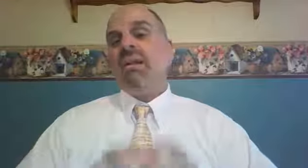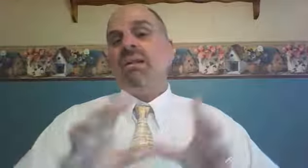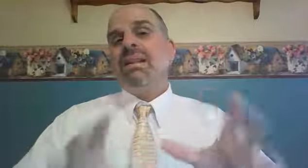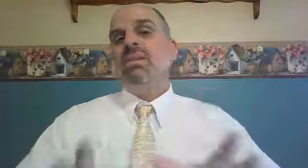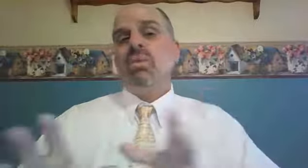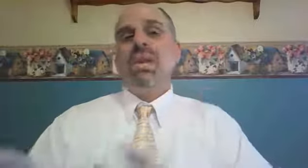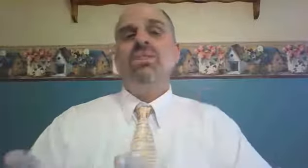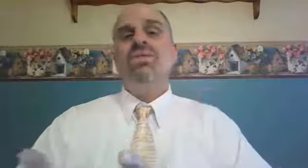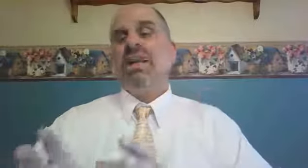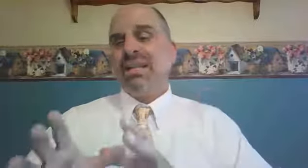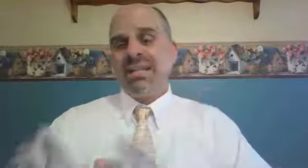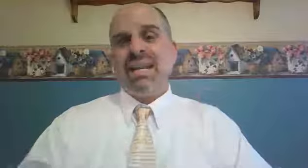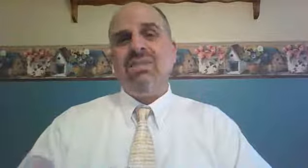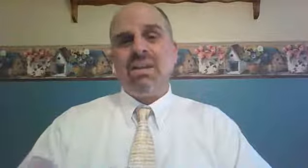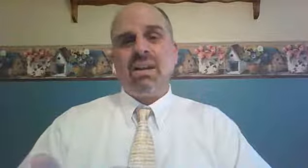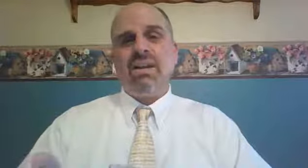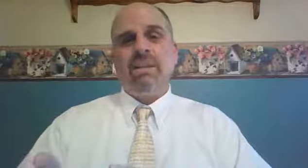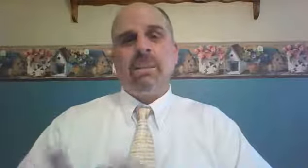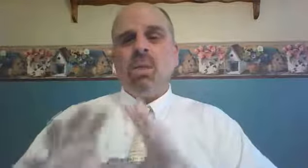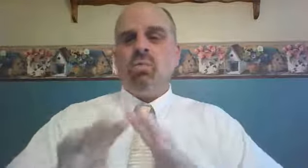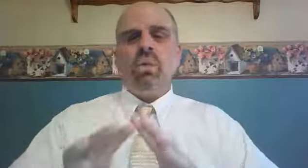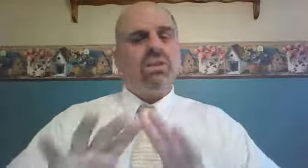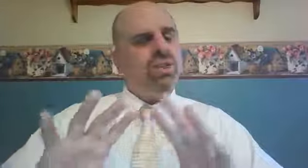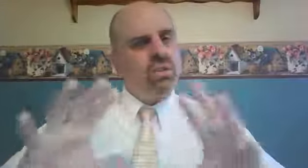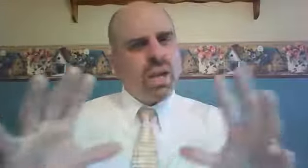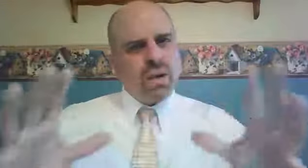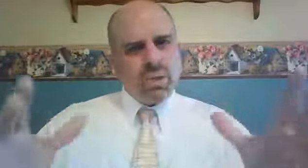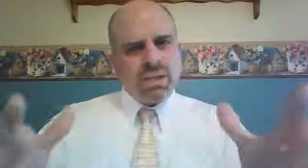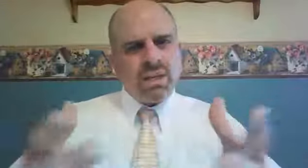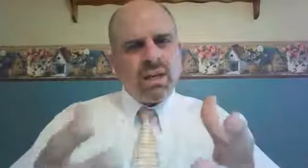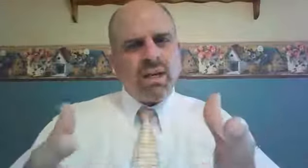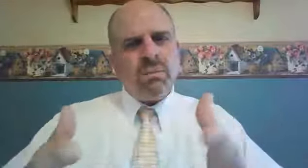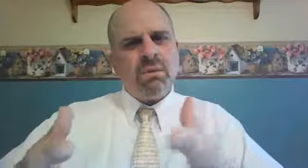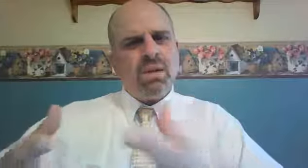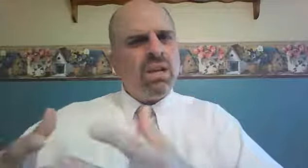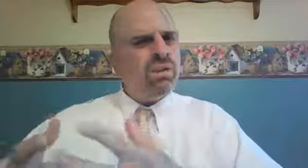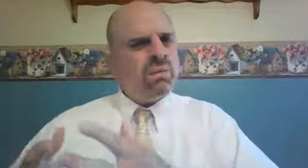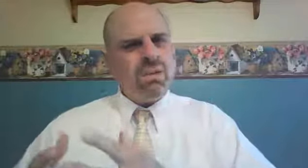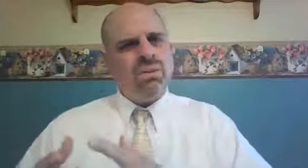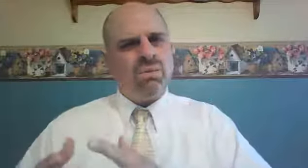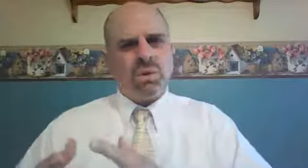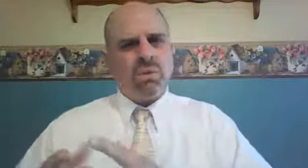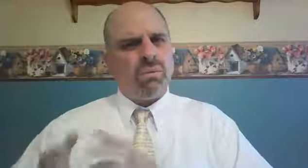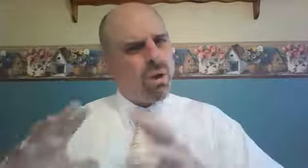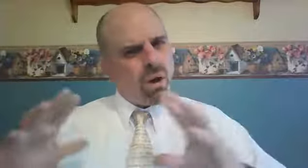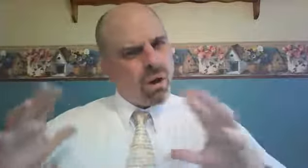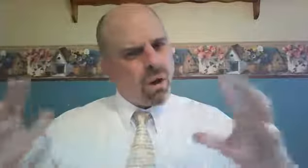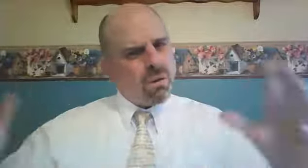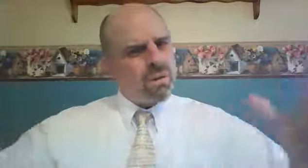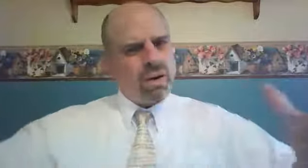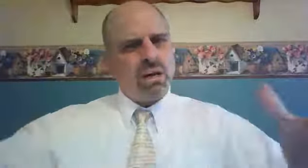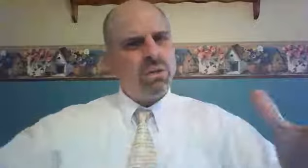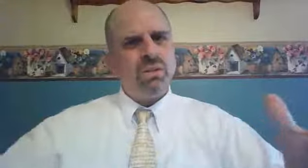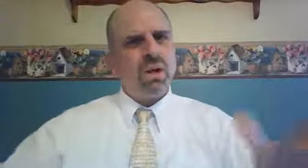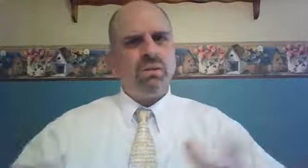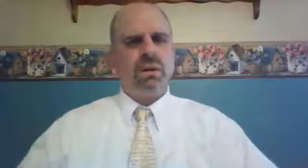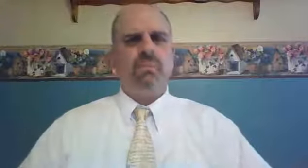that, but their grandson, David, rescued and redeemed the nation of Israel from all their enemies around them.